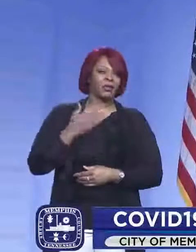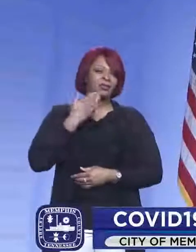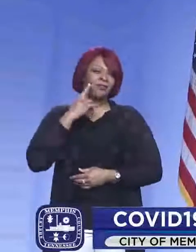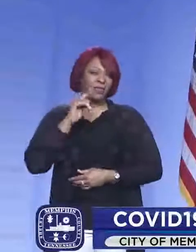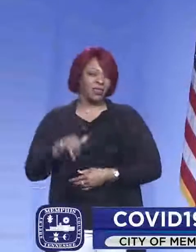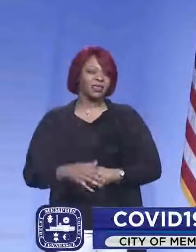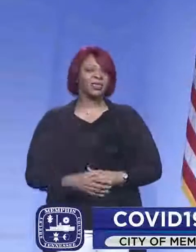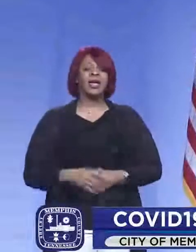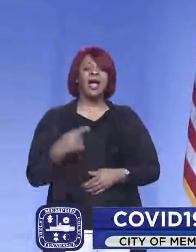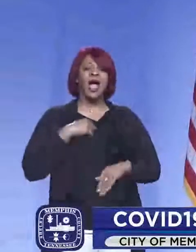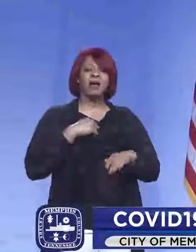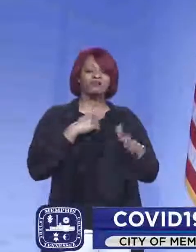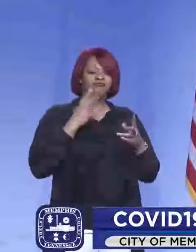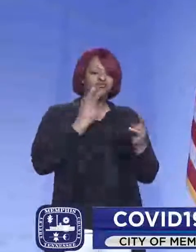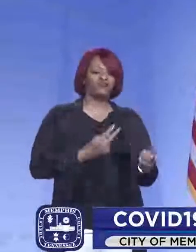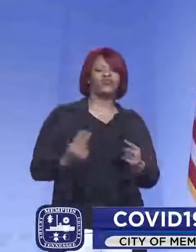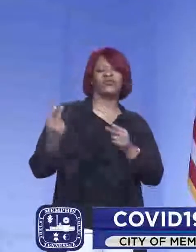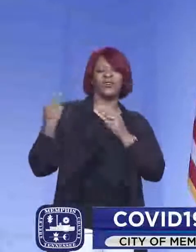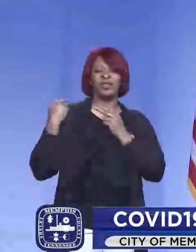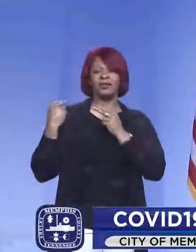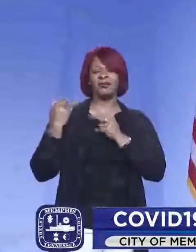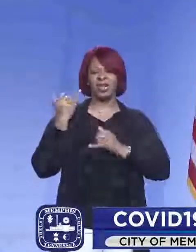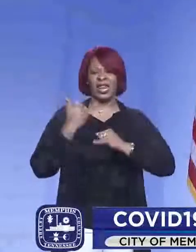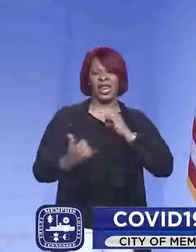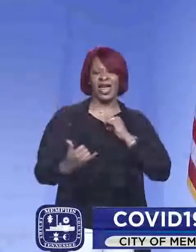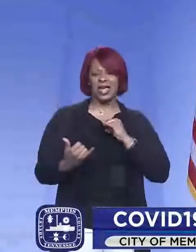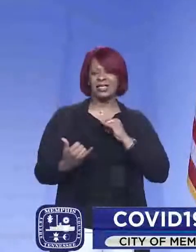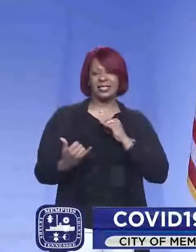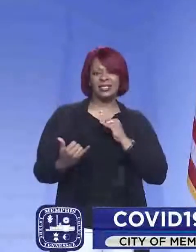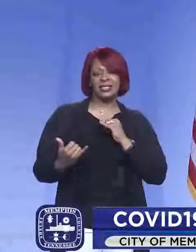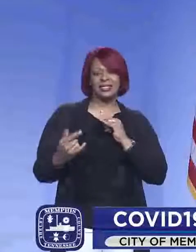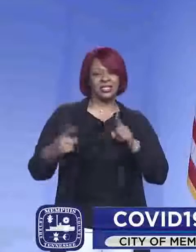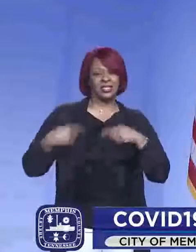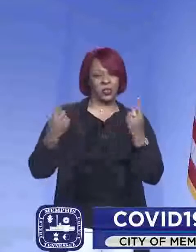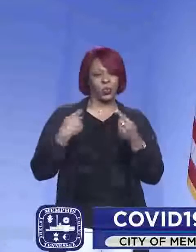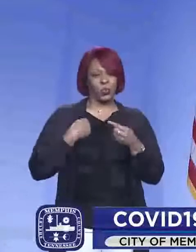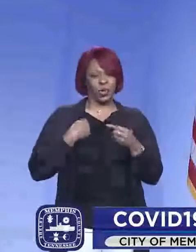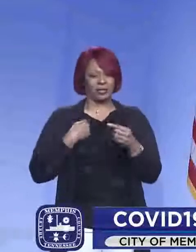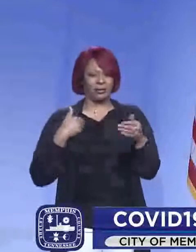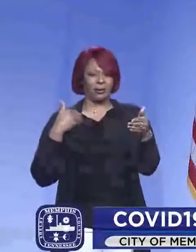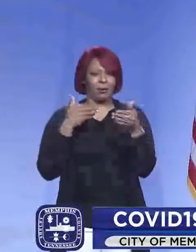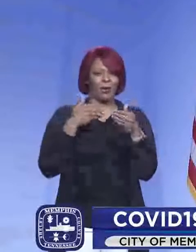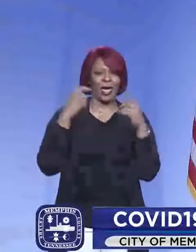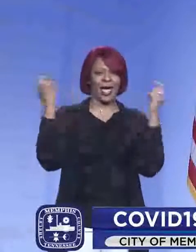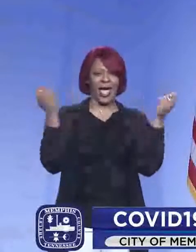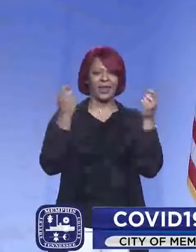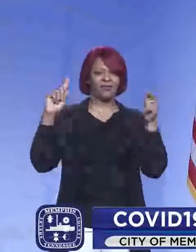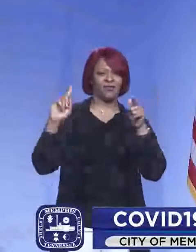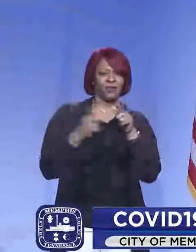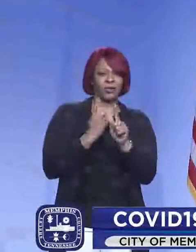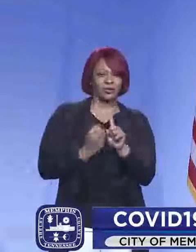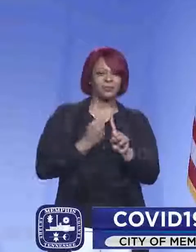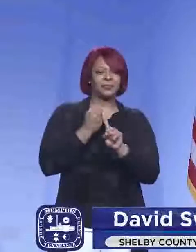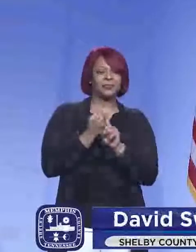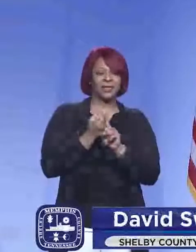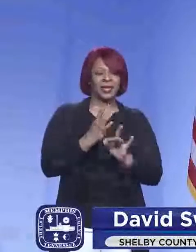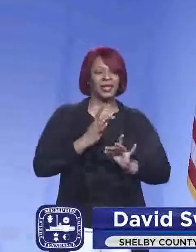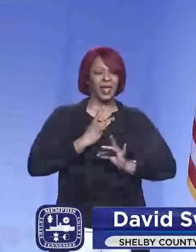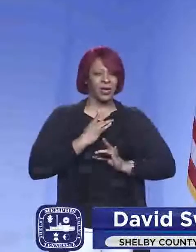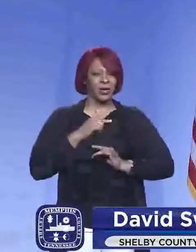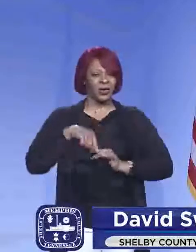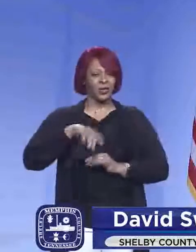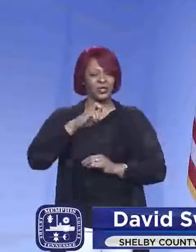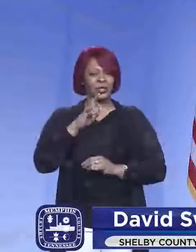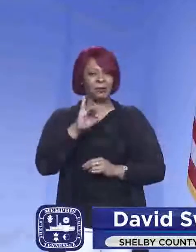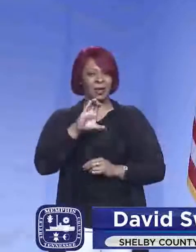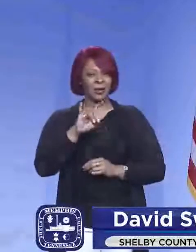it. And I've been doing some reflecting on this over the past, you know, since we are approaching the anniversary date of the first case being diagnosed in Shelby